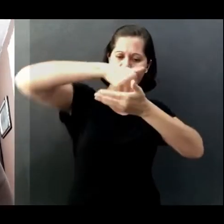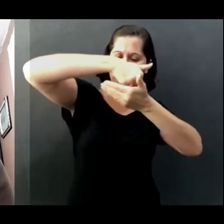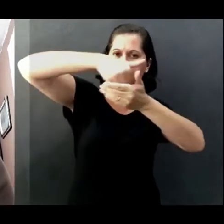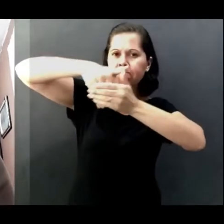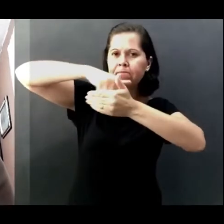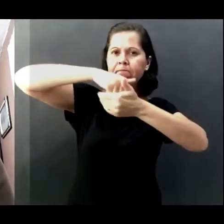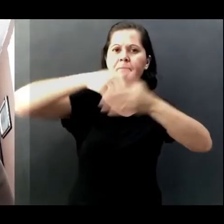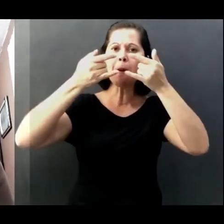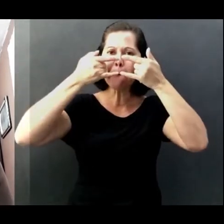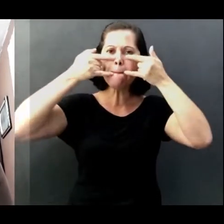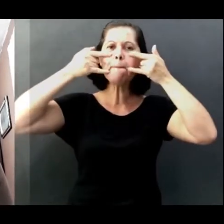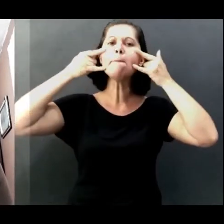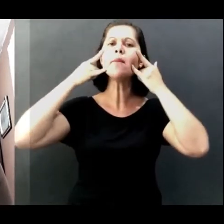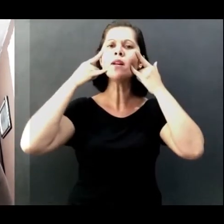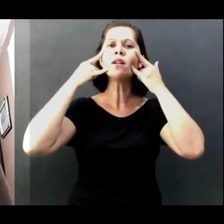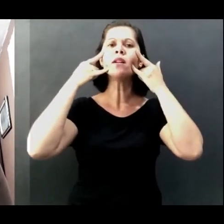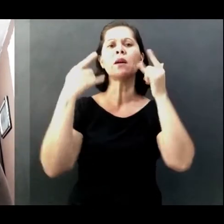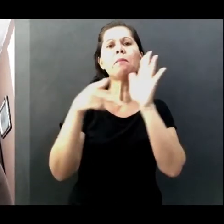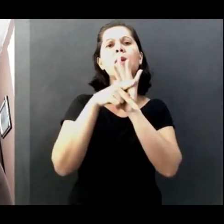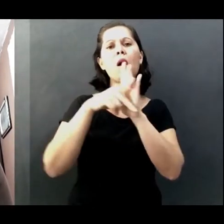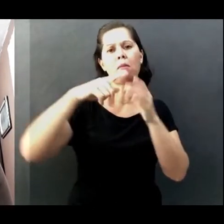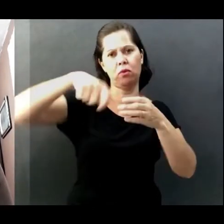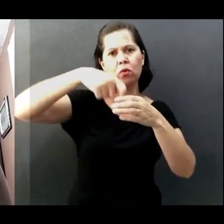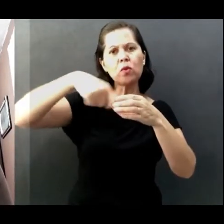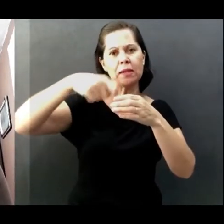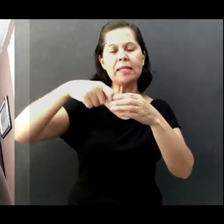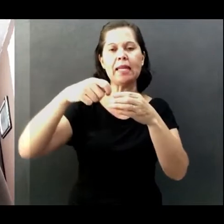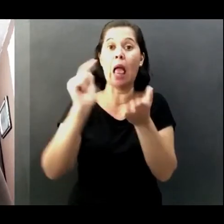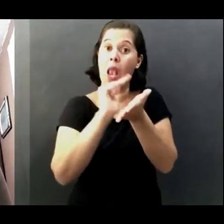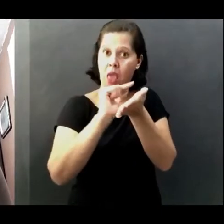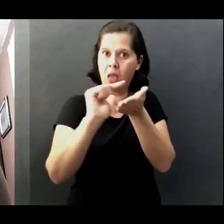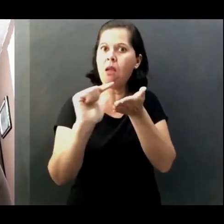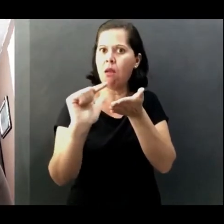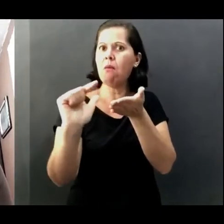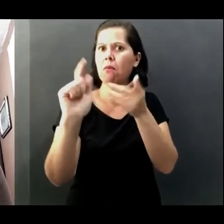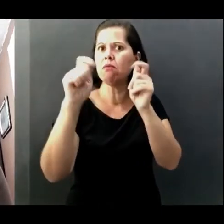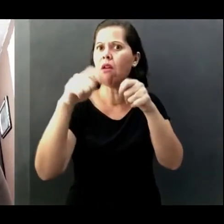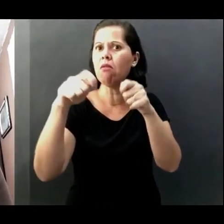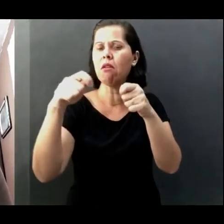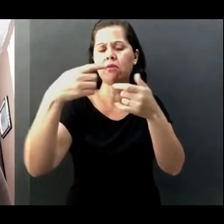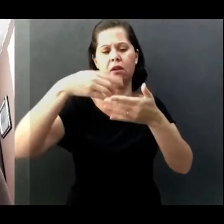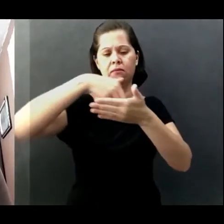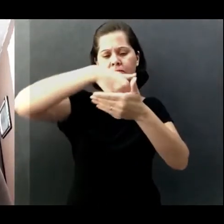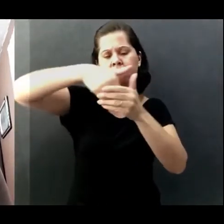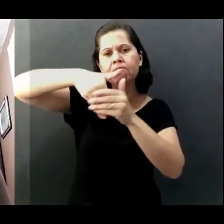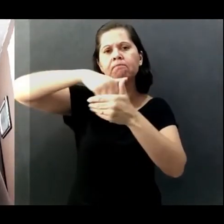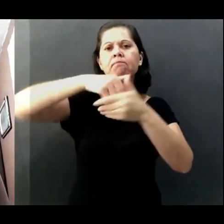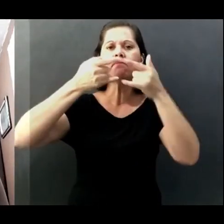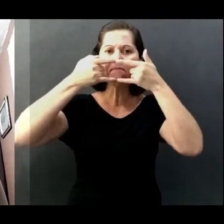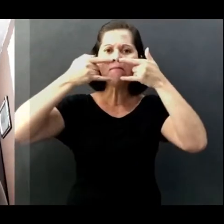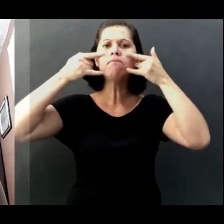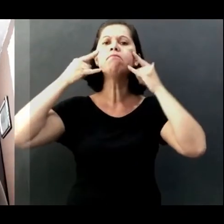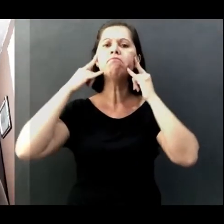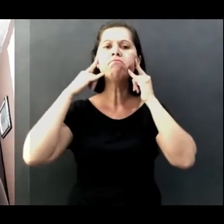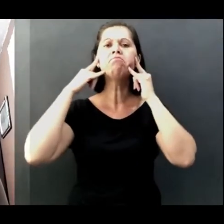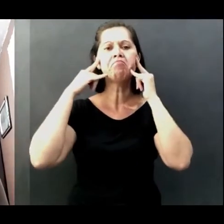use that absorbent paper that we use in the kitchen or that napkin paper that is softer too. It helped